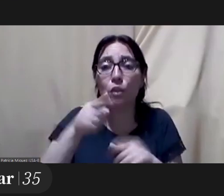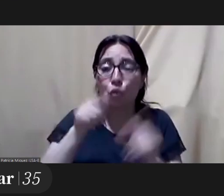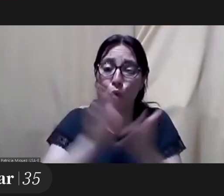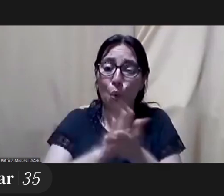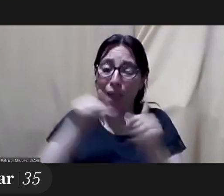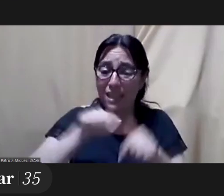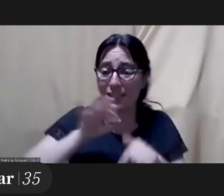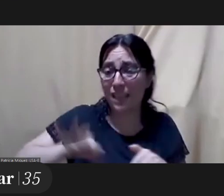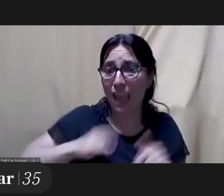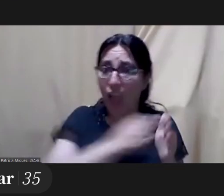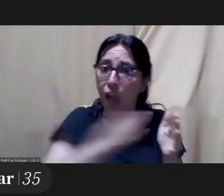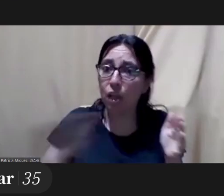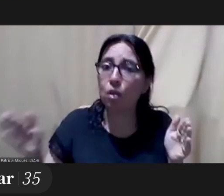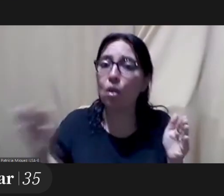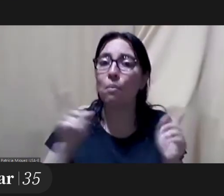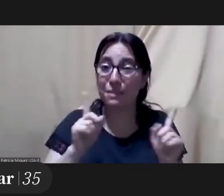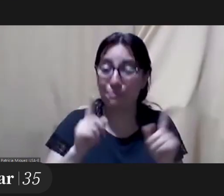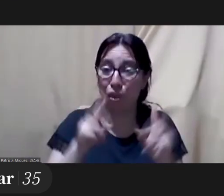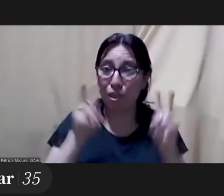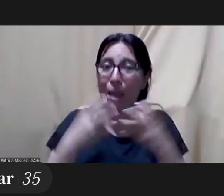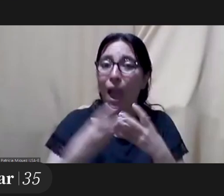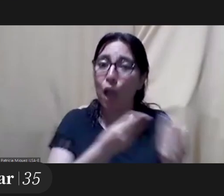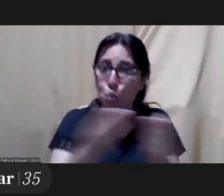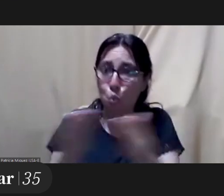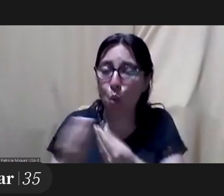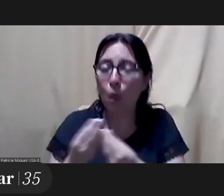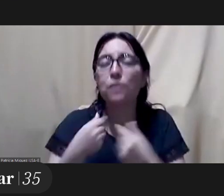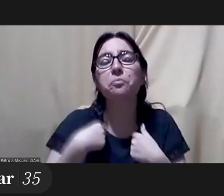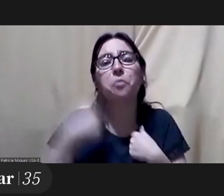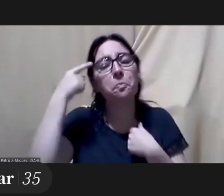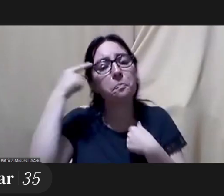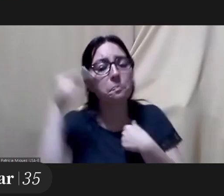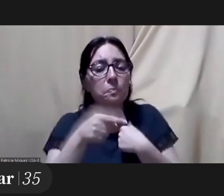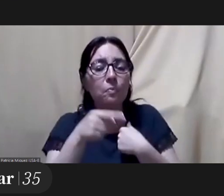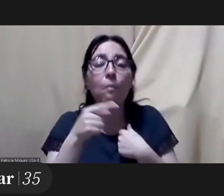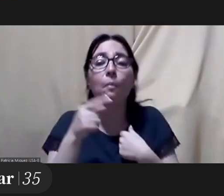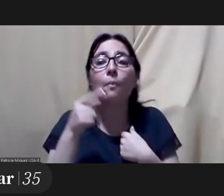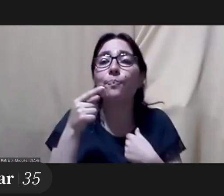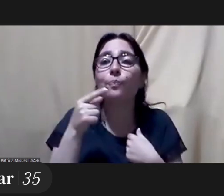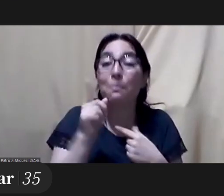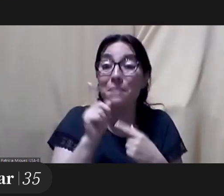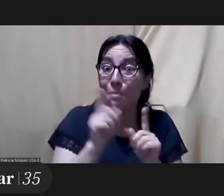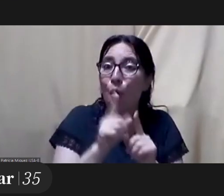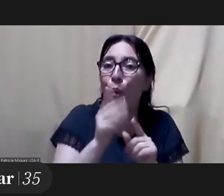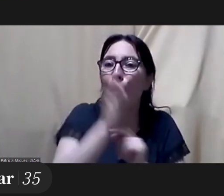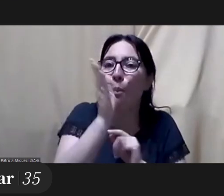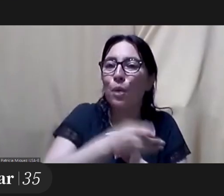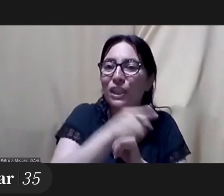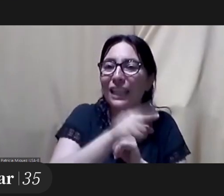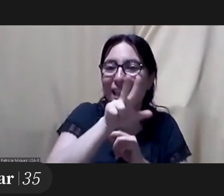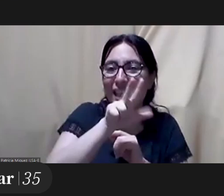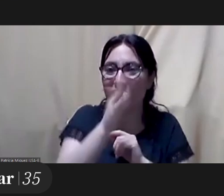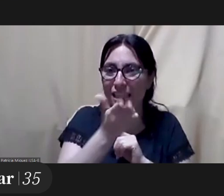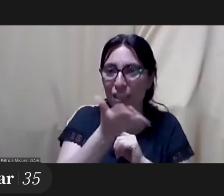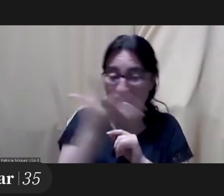so upon seeing the results of this year i believe it is very positive to see the that we haven't had to